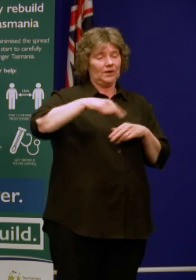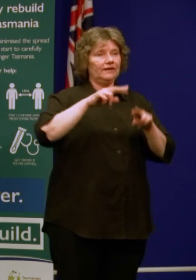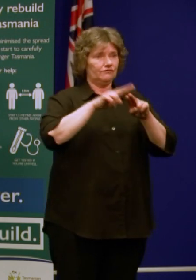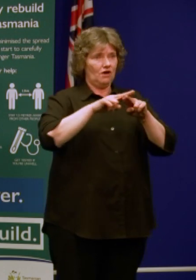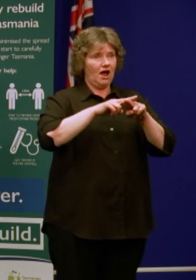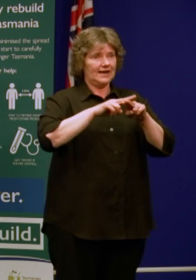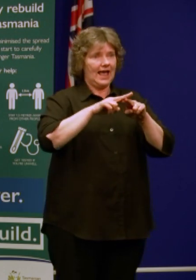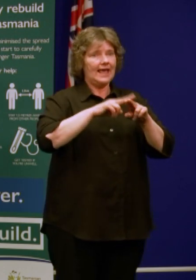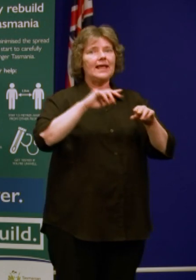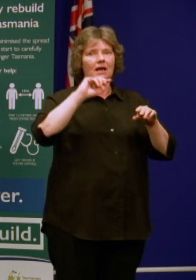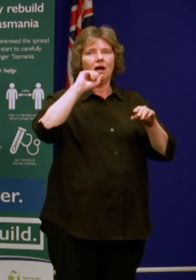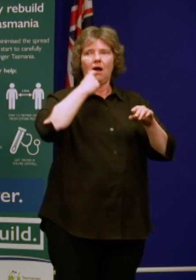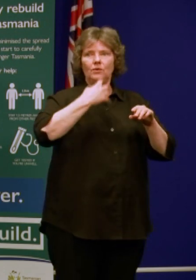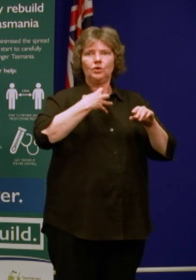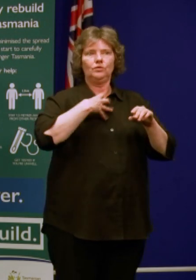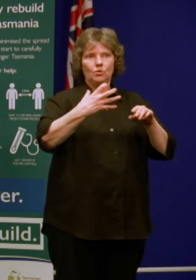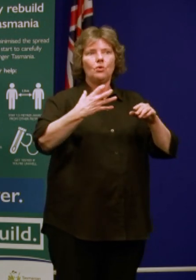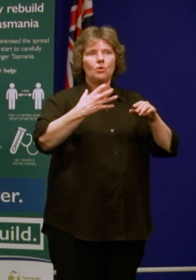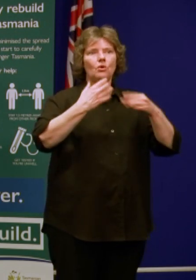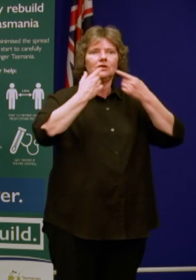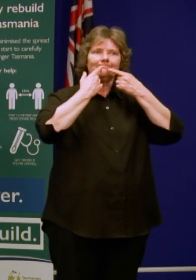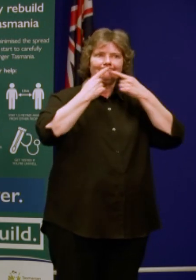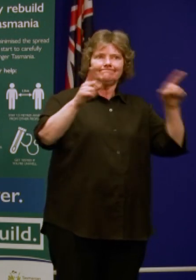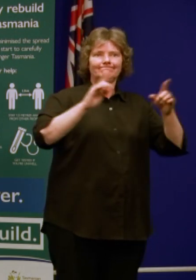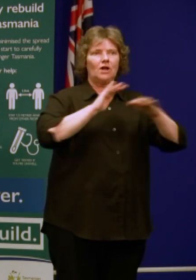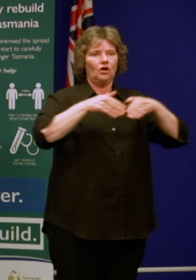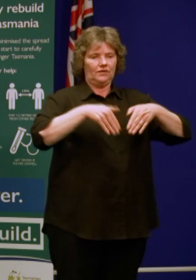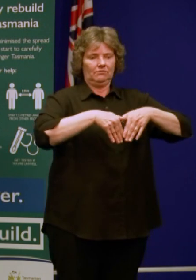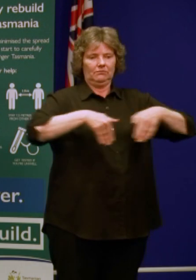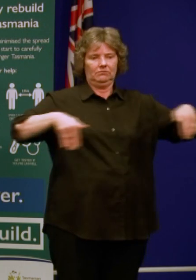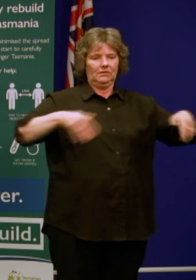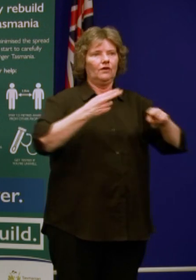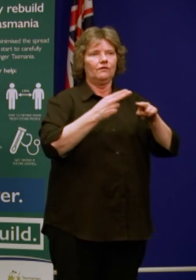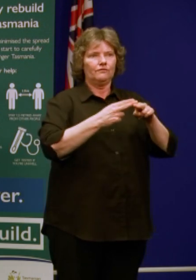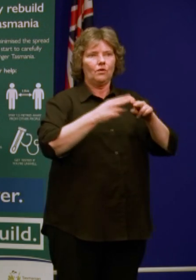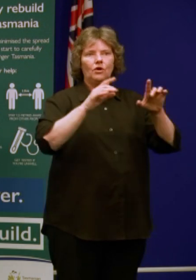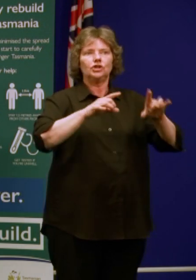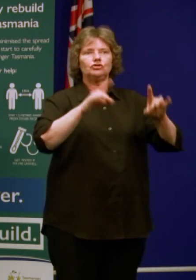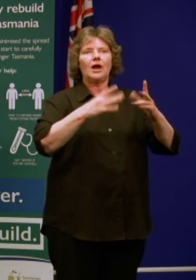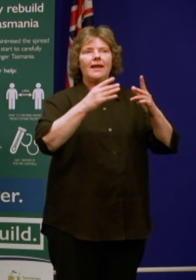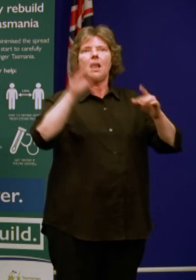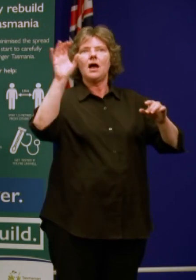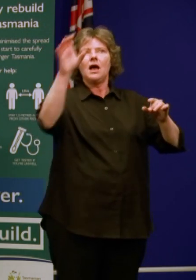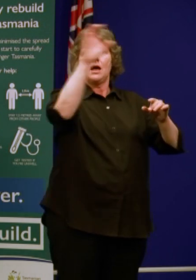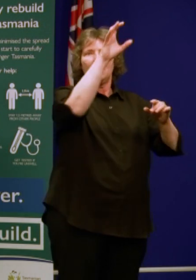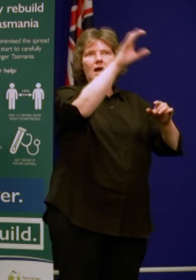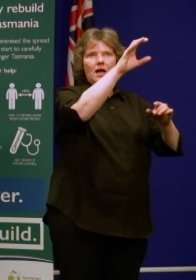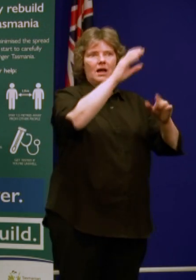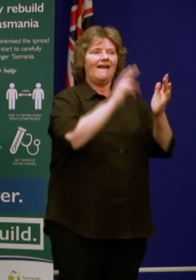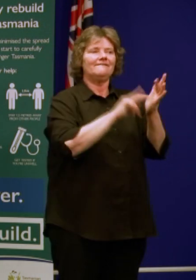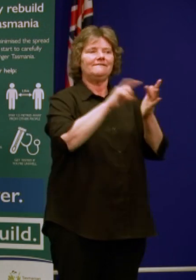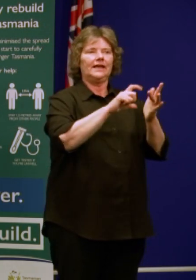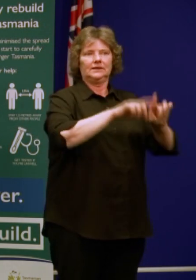update in terms of the border restrictions for other states and territories. But I want to